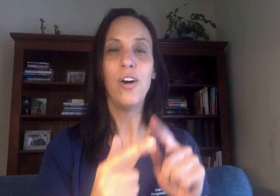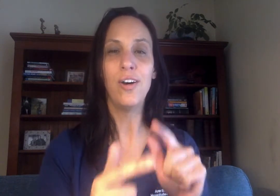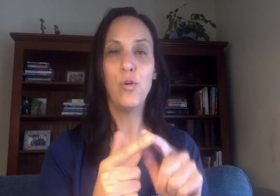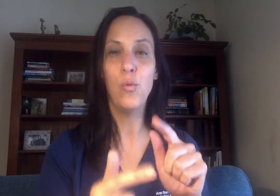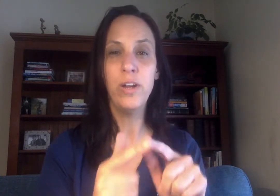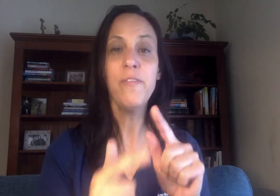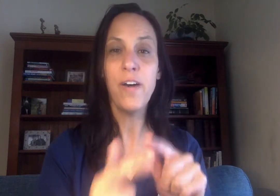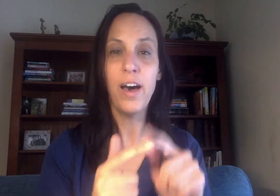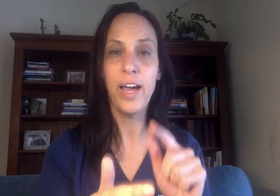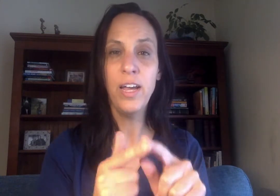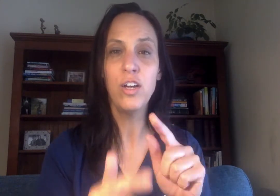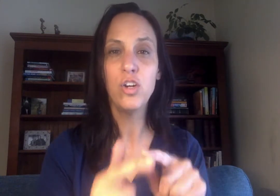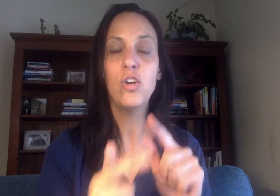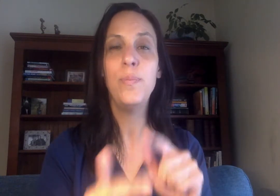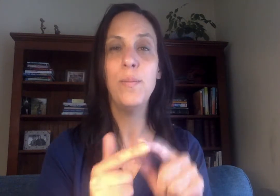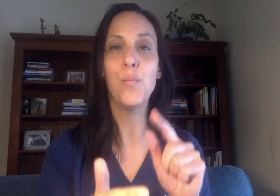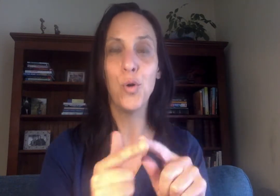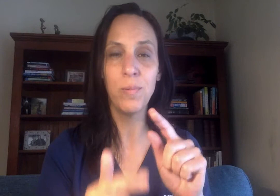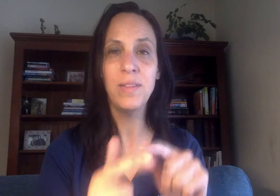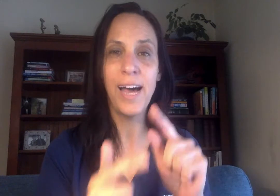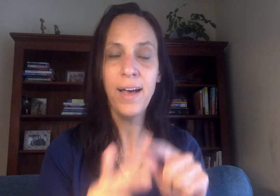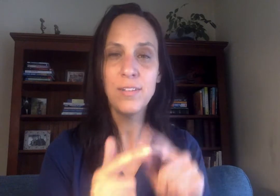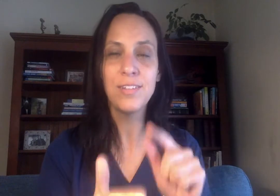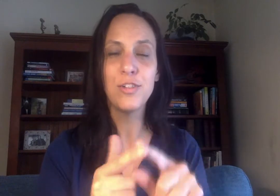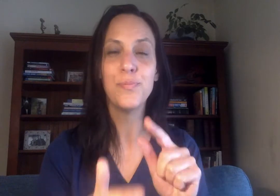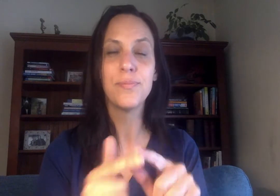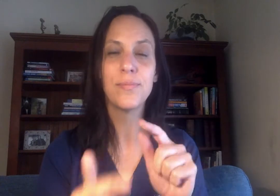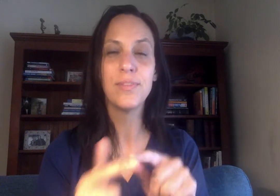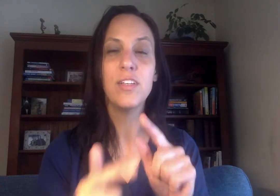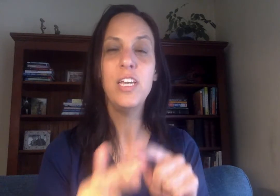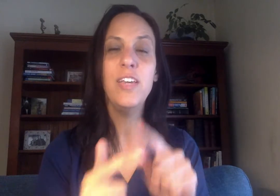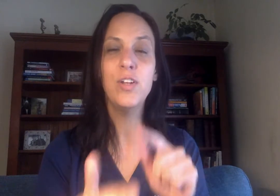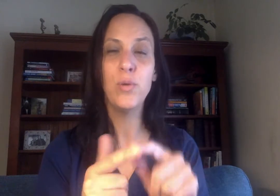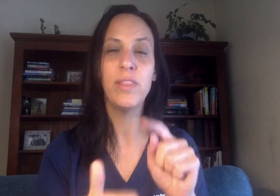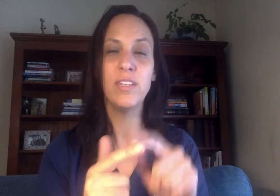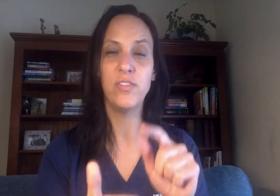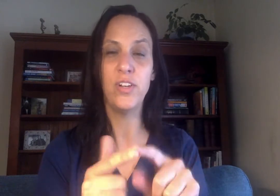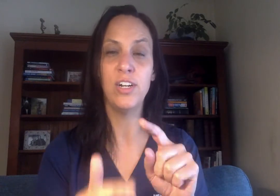What if I could be more relaxed even with this fear?